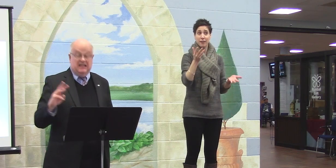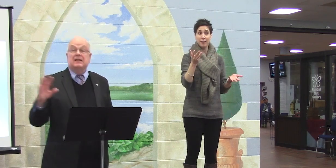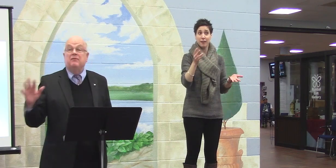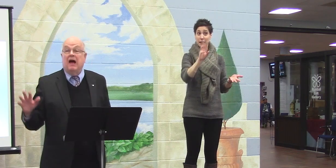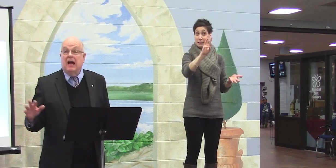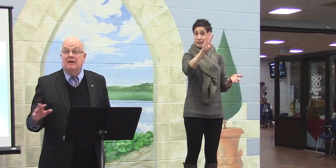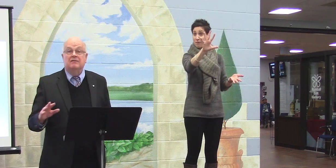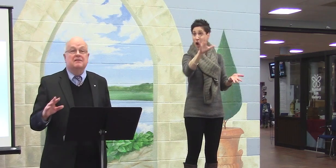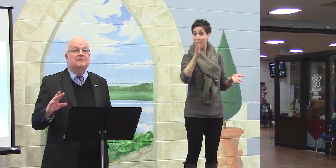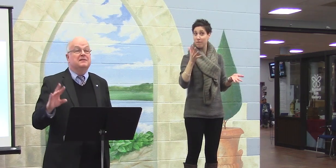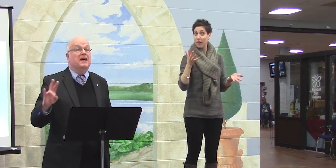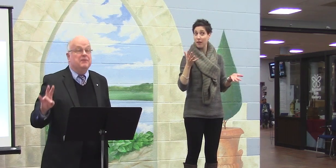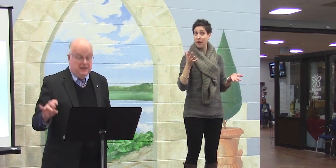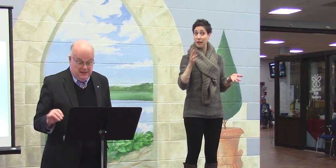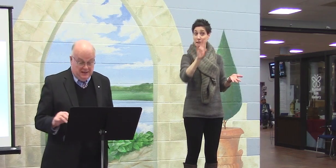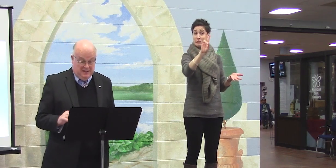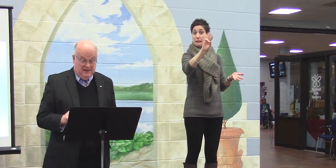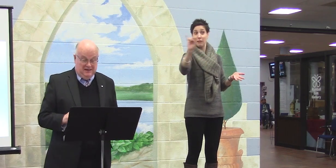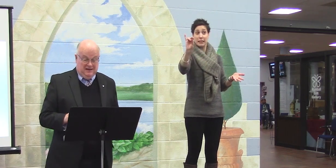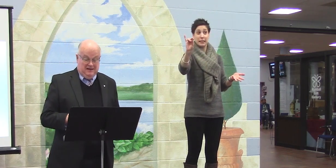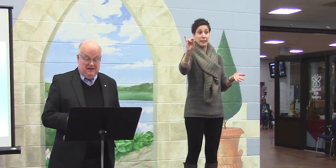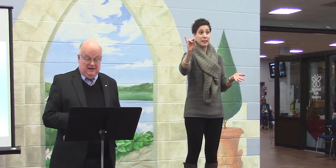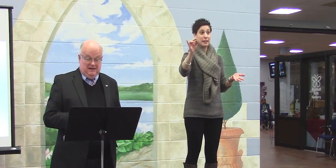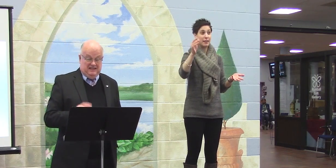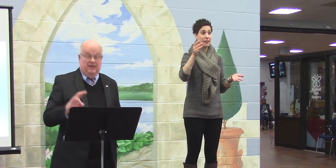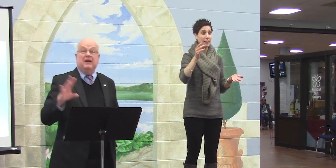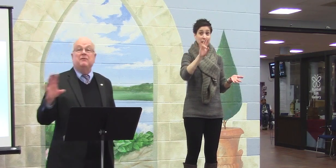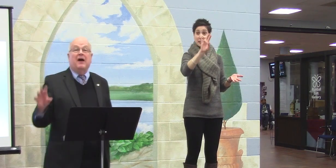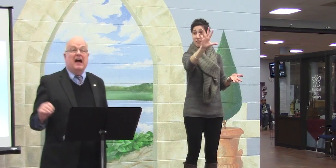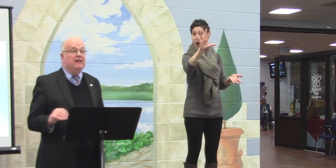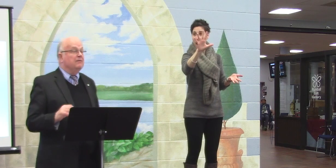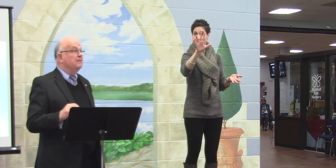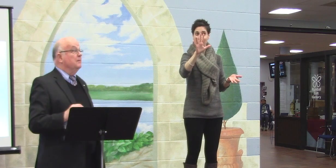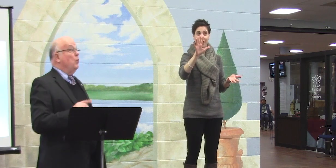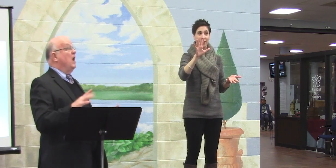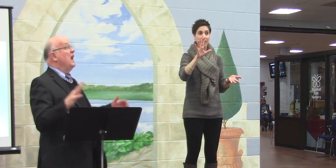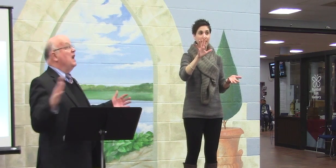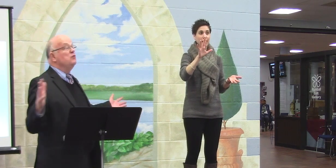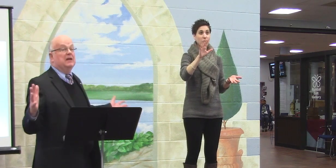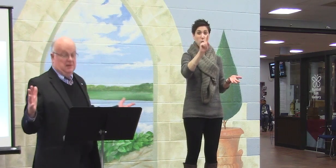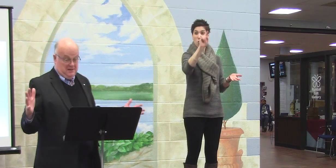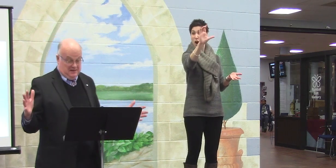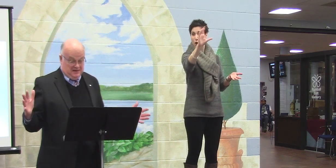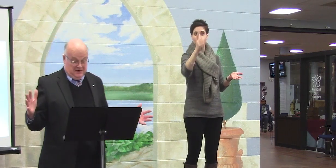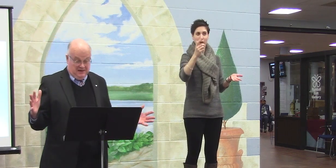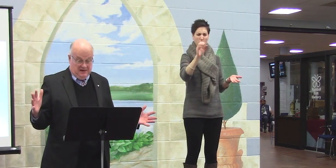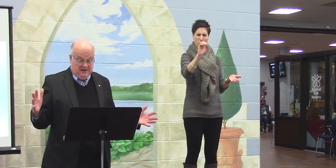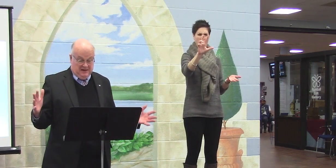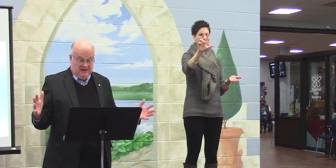65? 70? 75? 100?